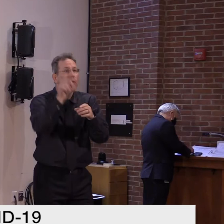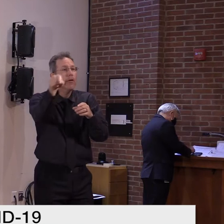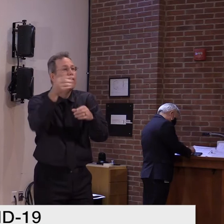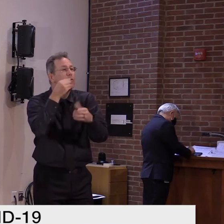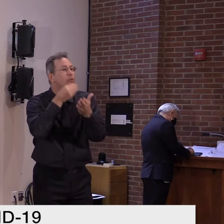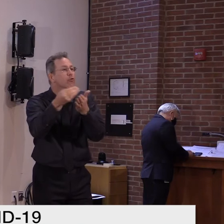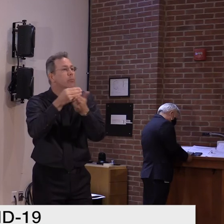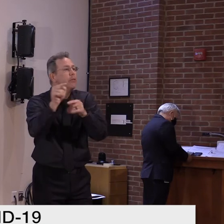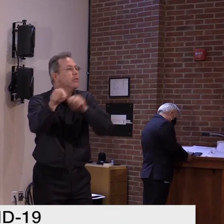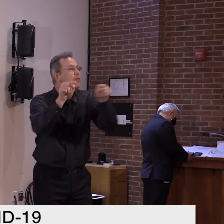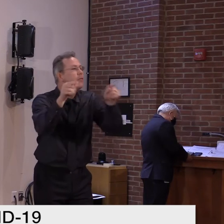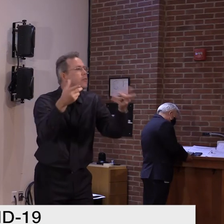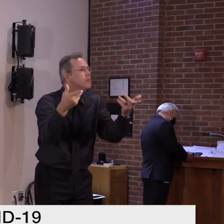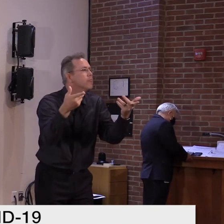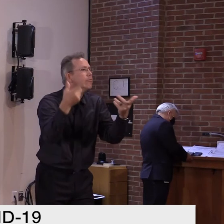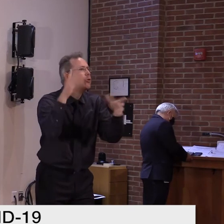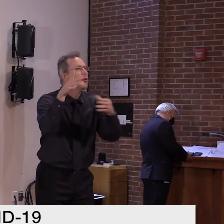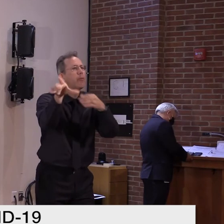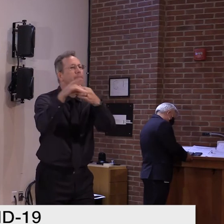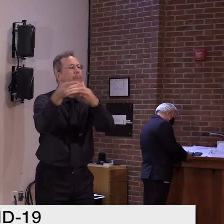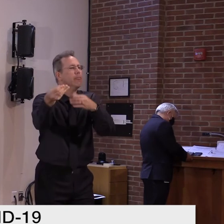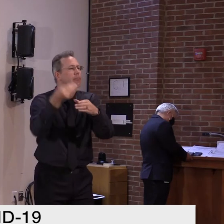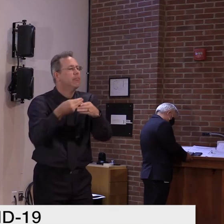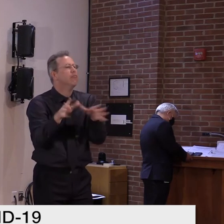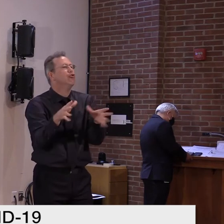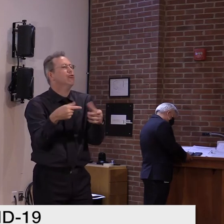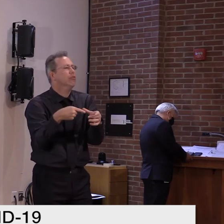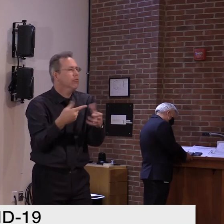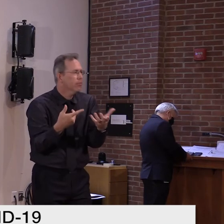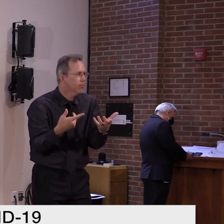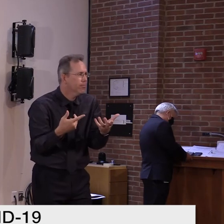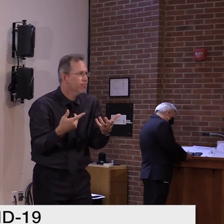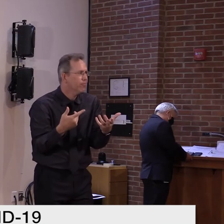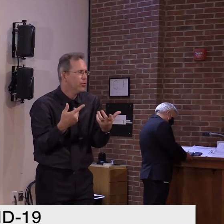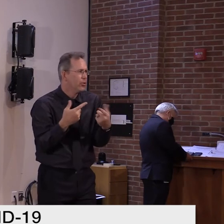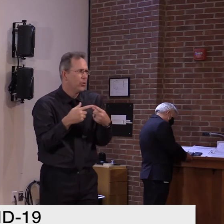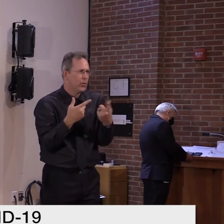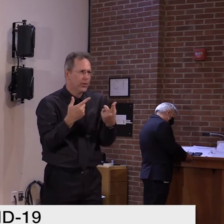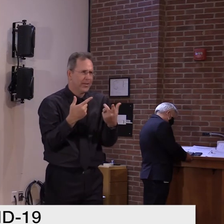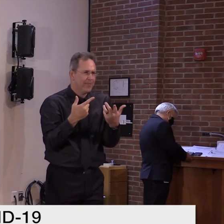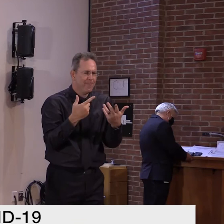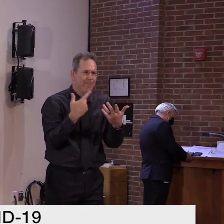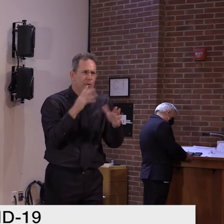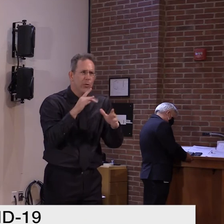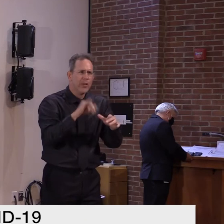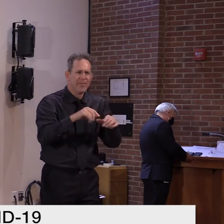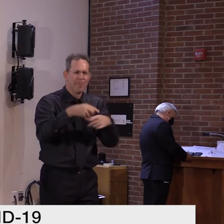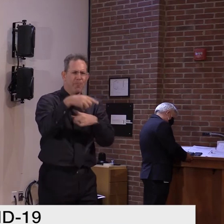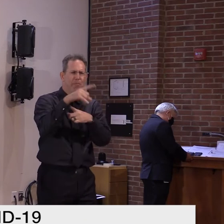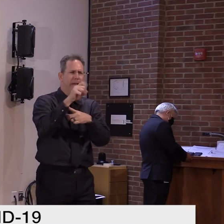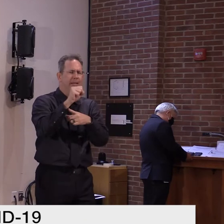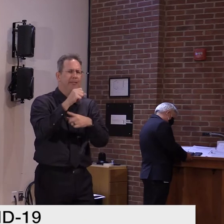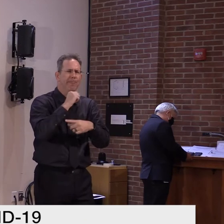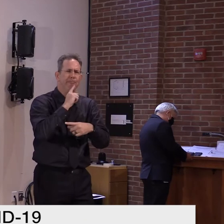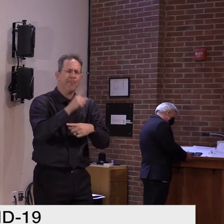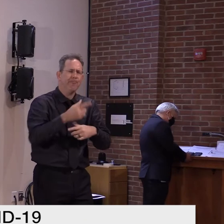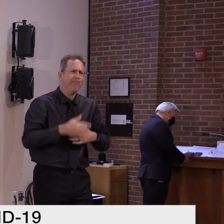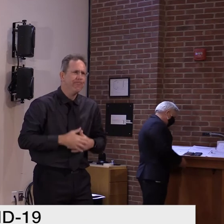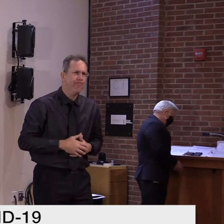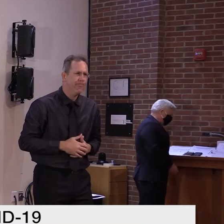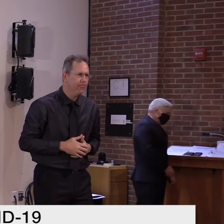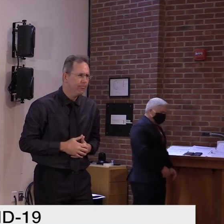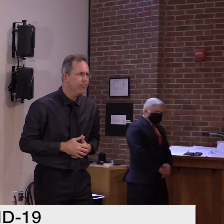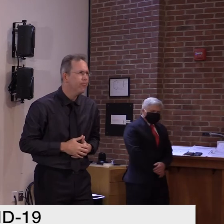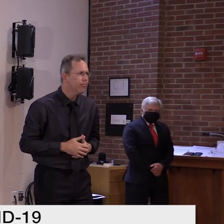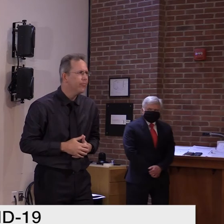challenging to recreate that at this kind of time. It's just the reality of the data that we